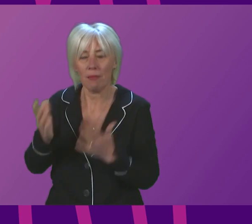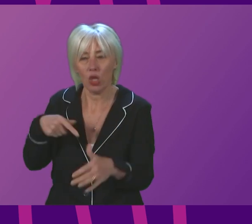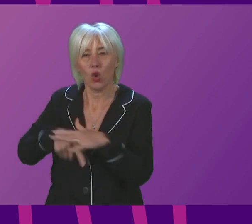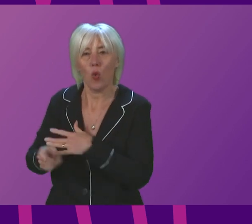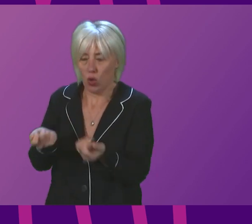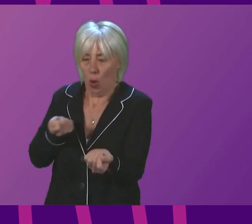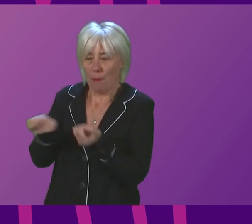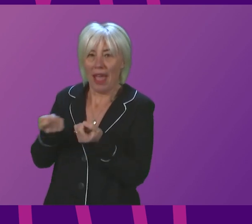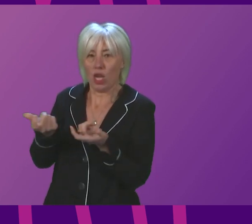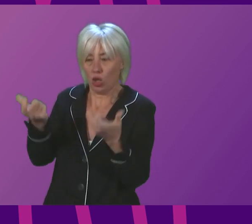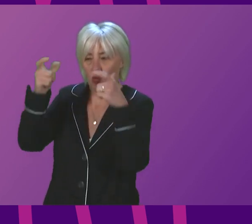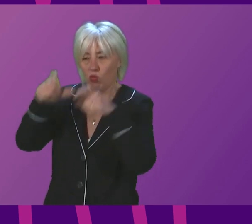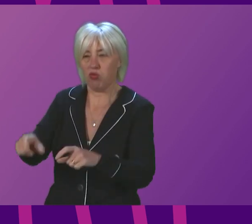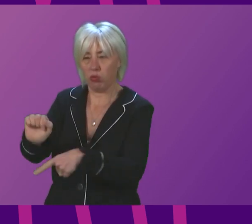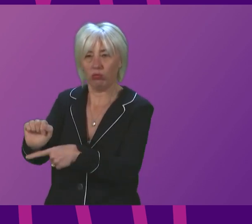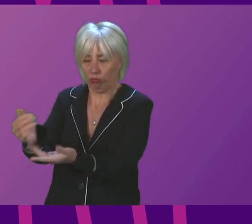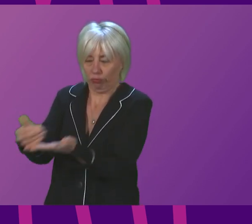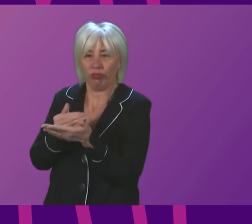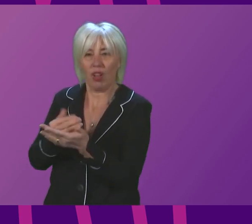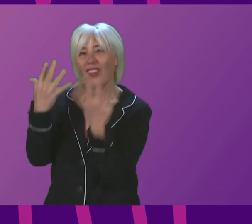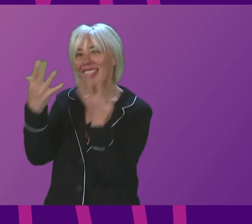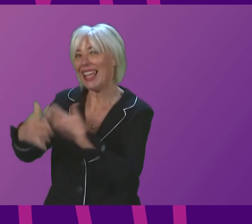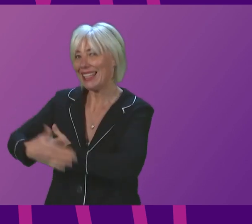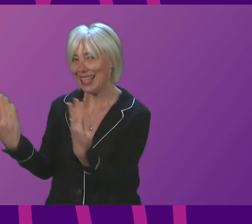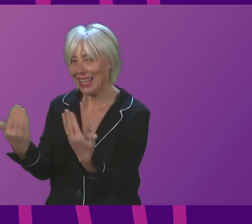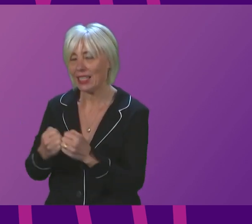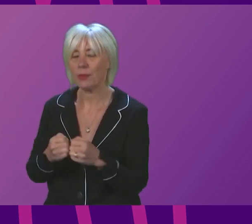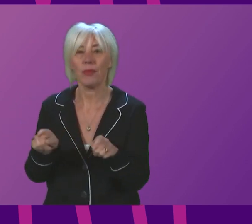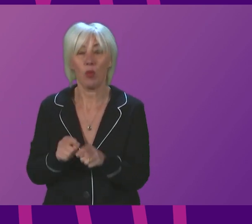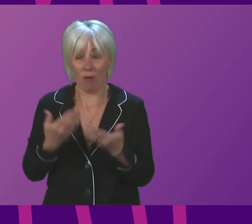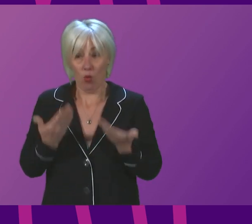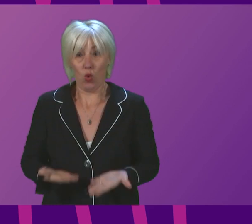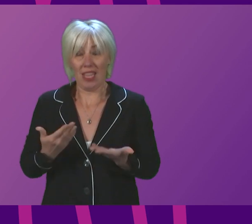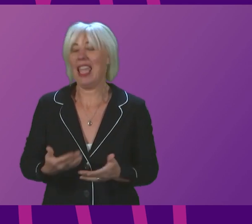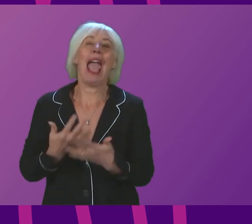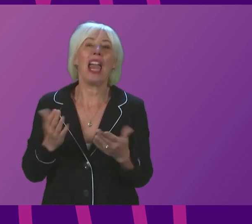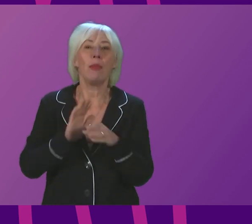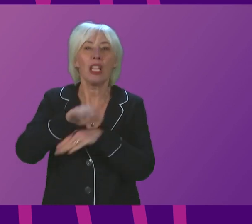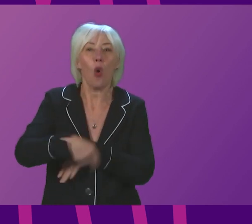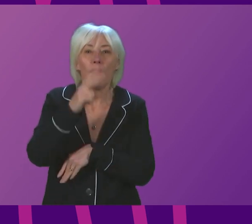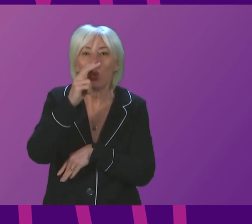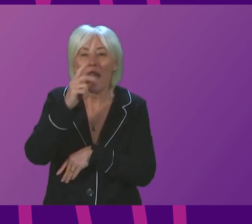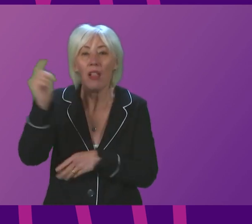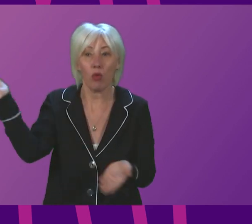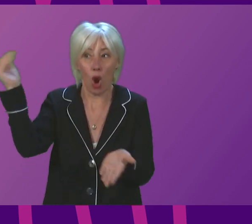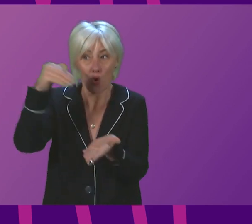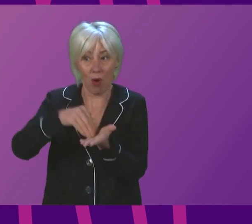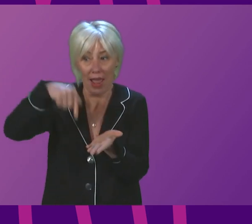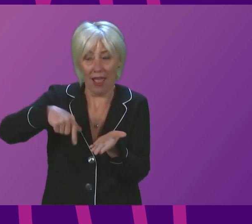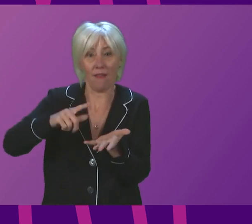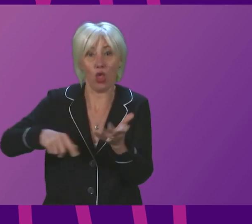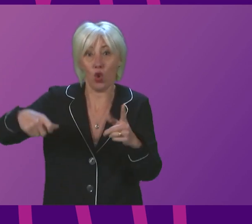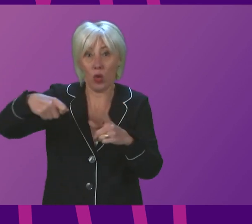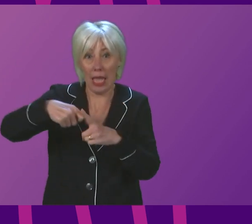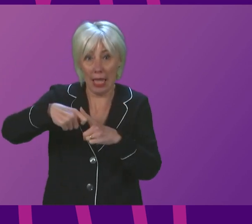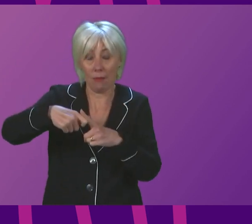for 10 days. In addition, since this morning, anyone aged 12 or over who is travelling to the UK from outside the